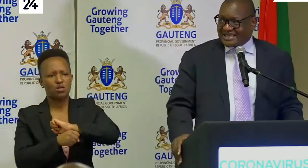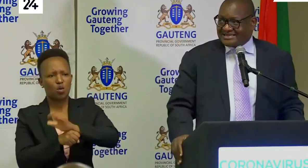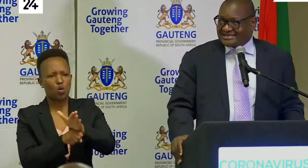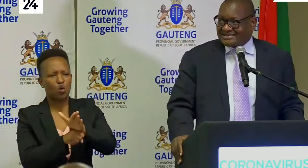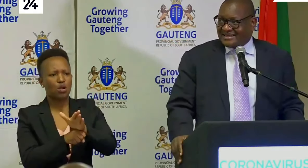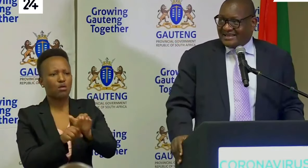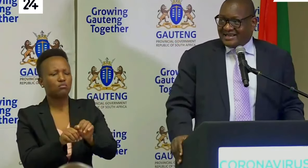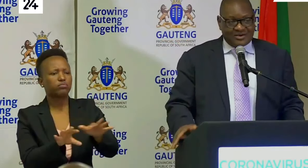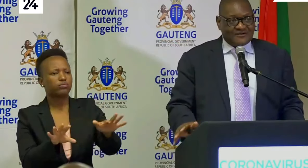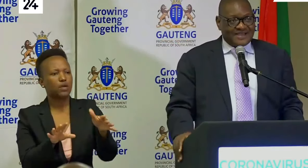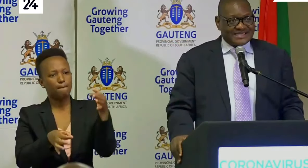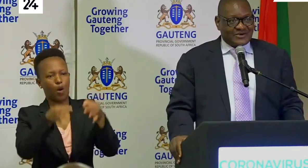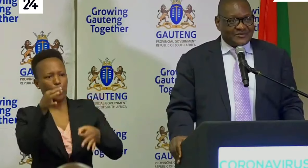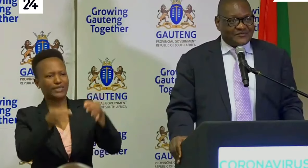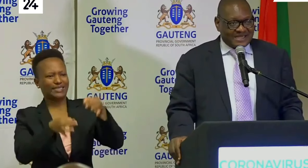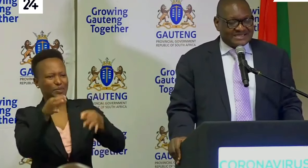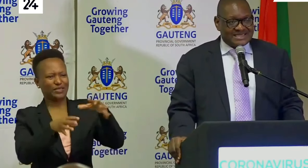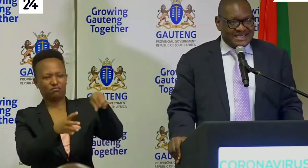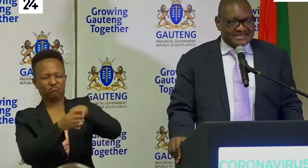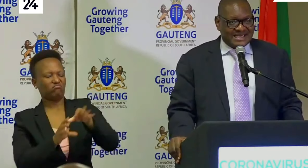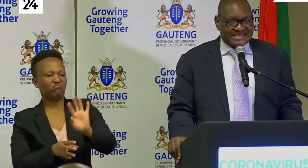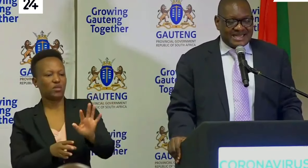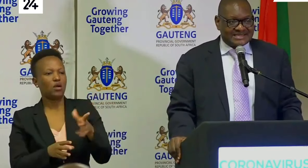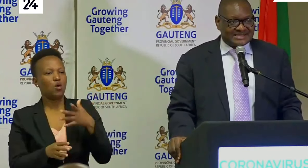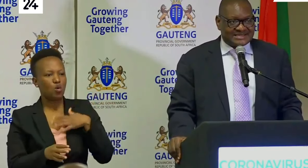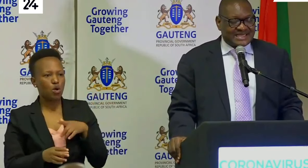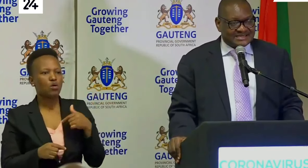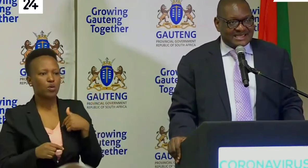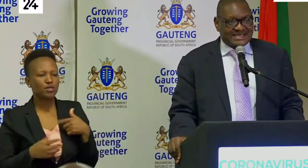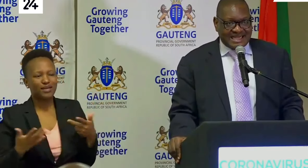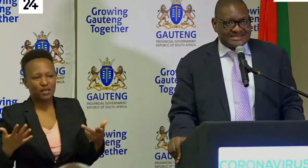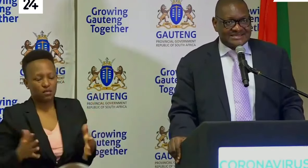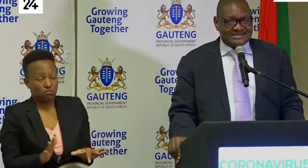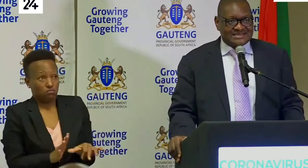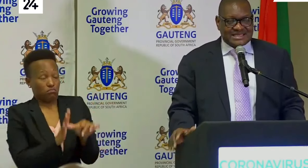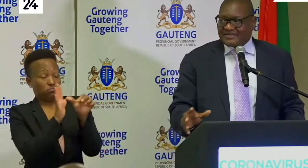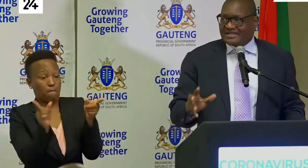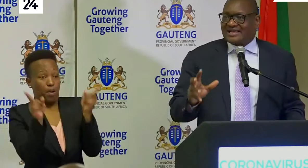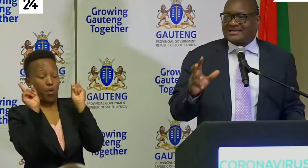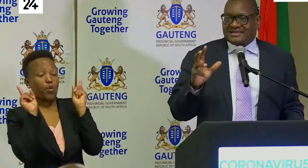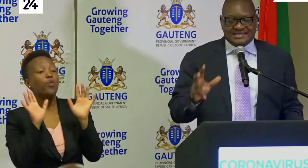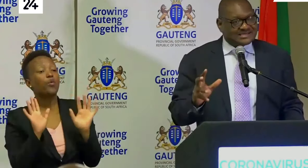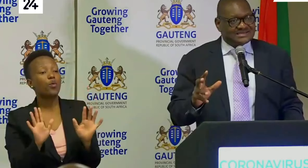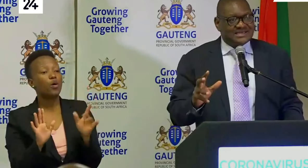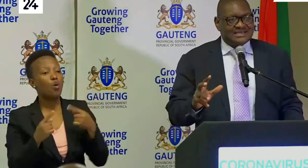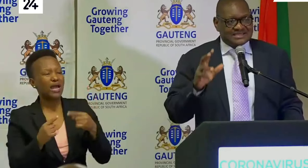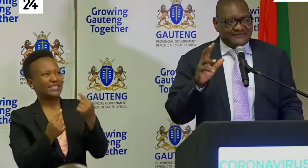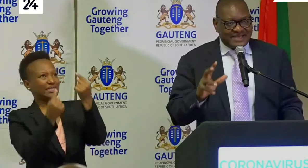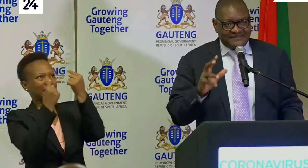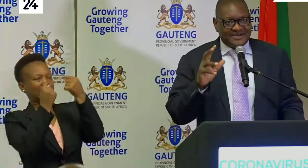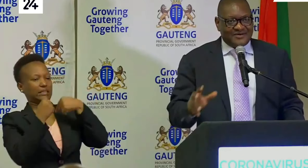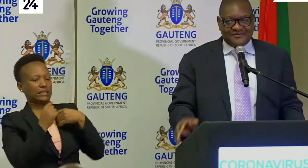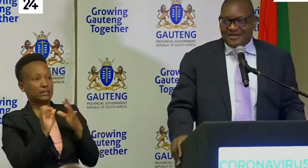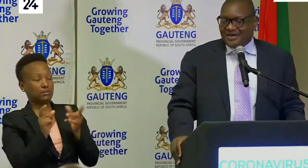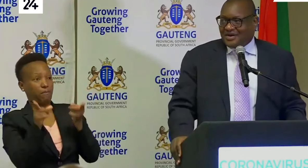politicized all of us are confronting it as an existential crisis something that threatens the